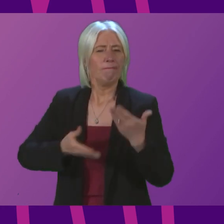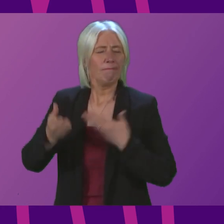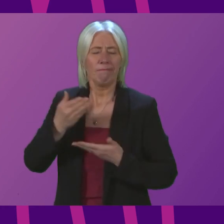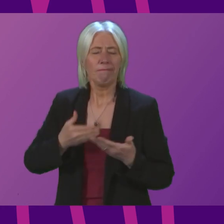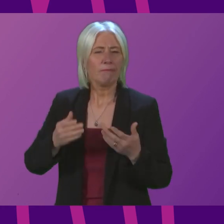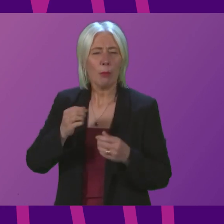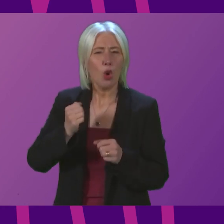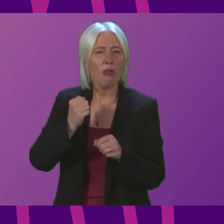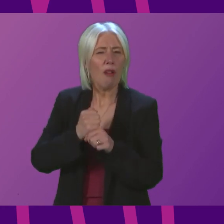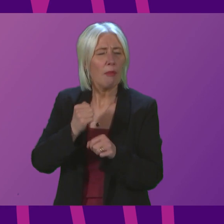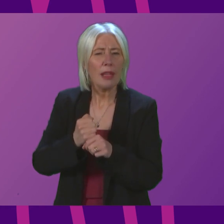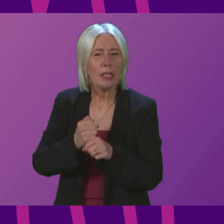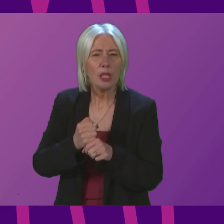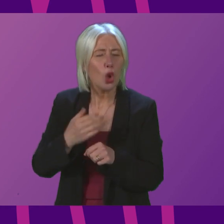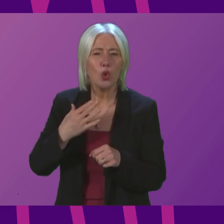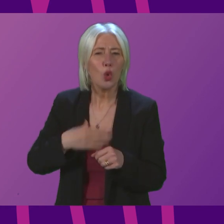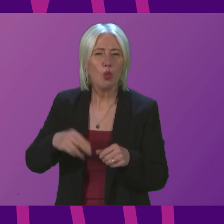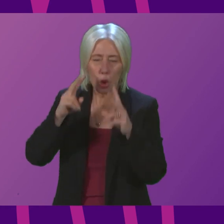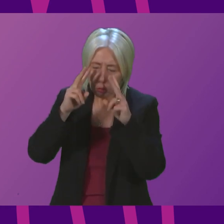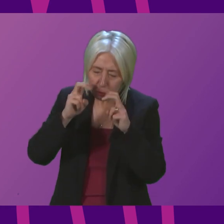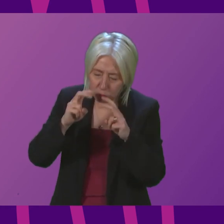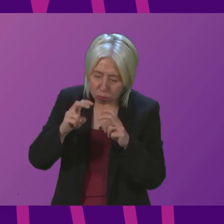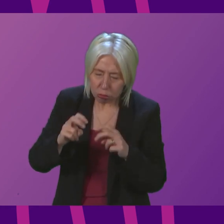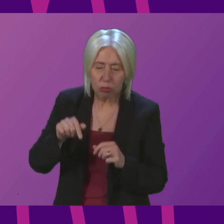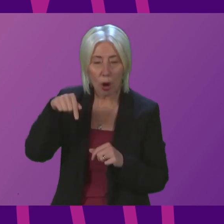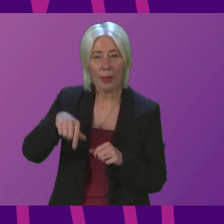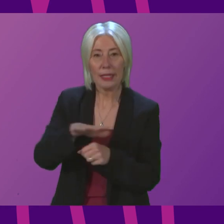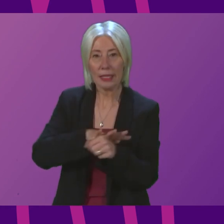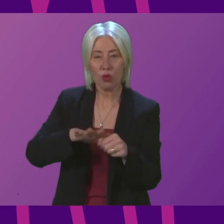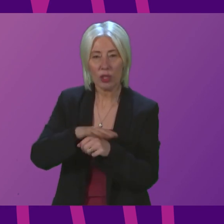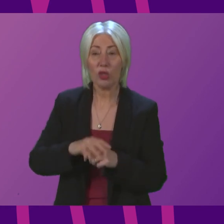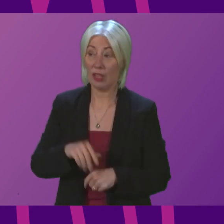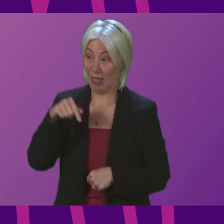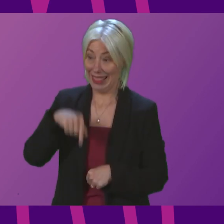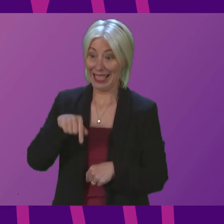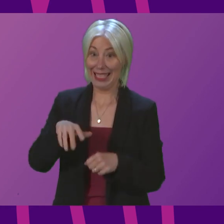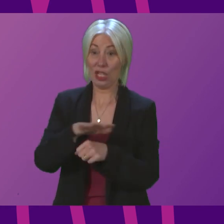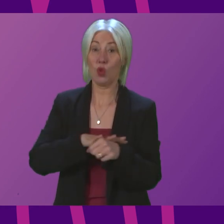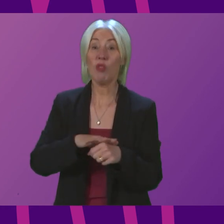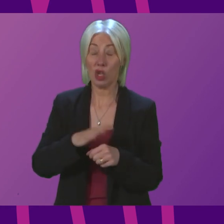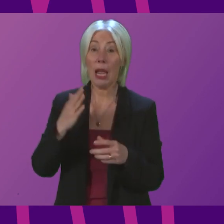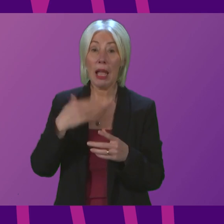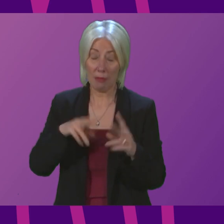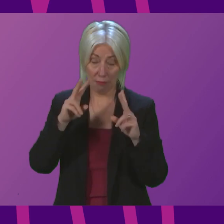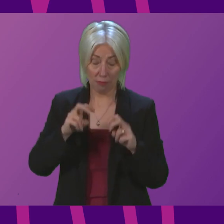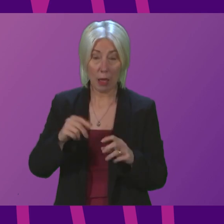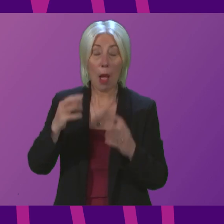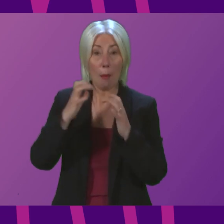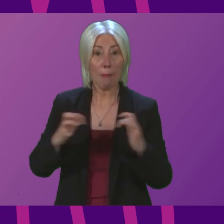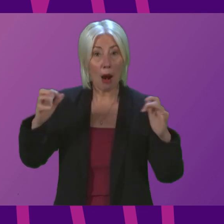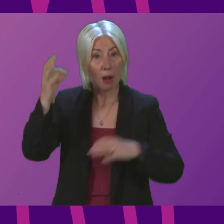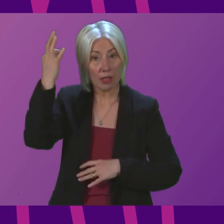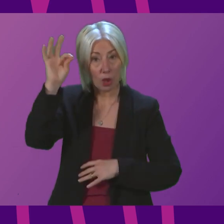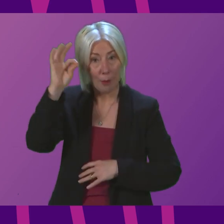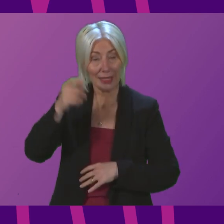not wishing to have scrutiny about this issue, this has been an issue which has been looked at by a parliamentary committee.